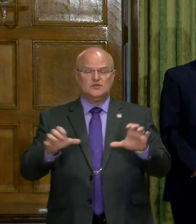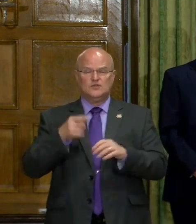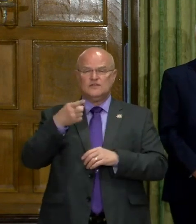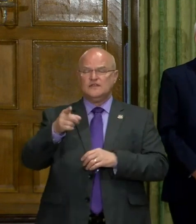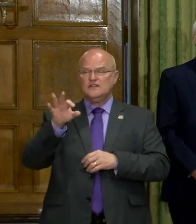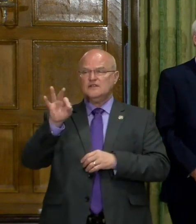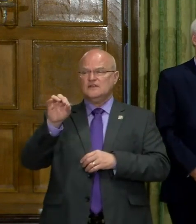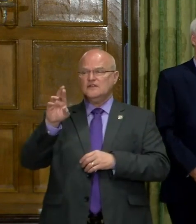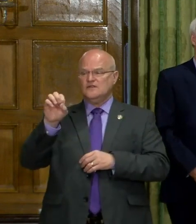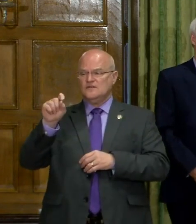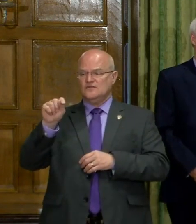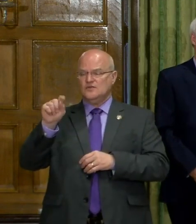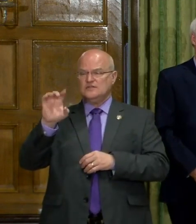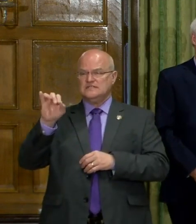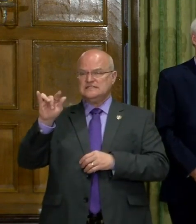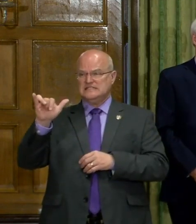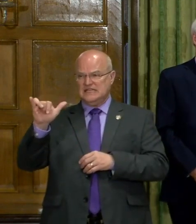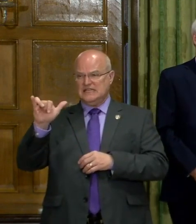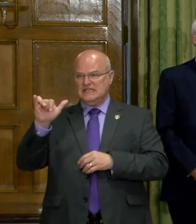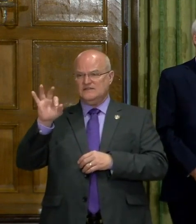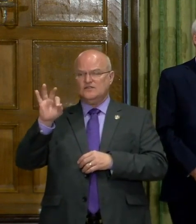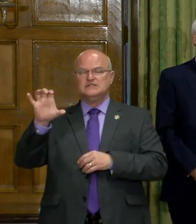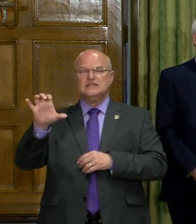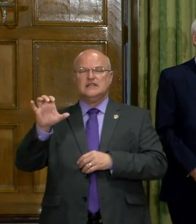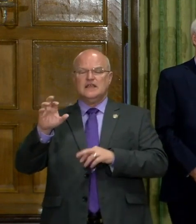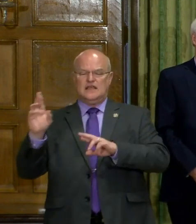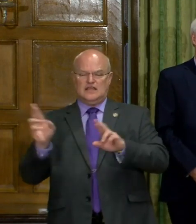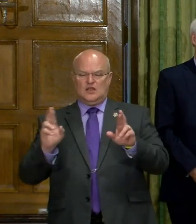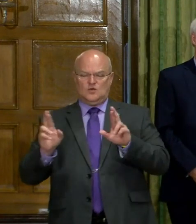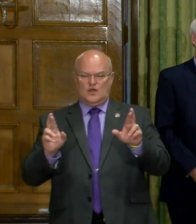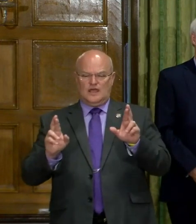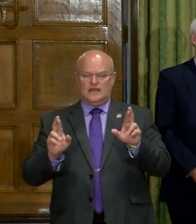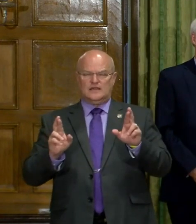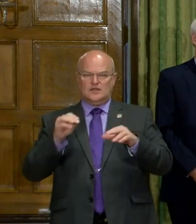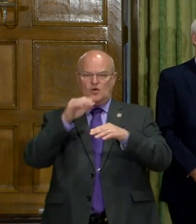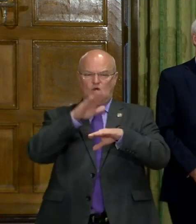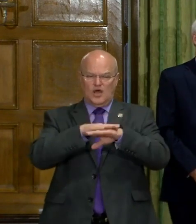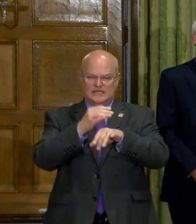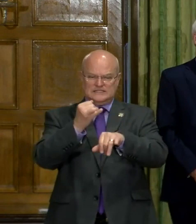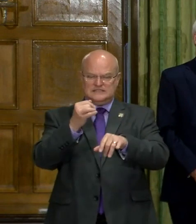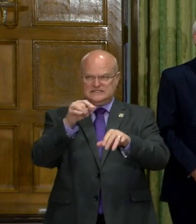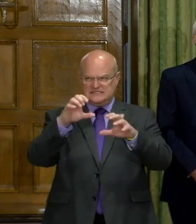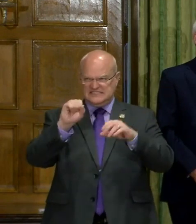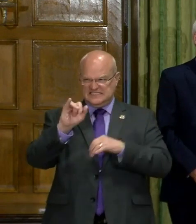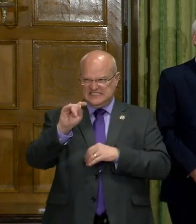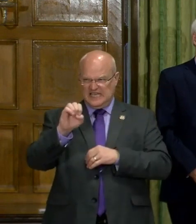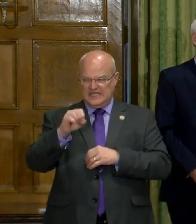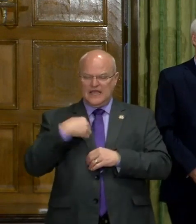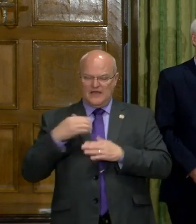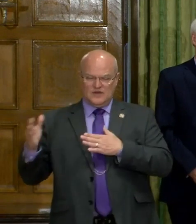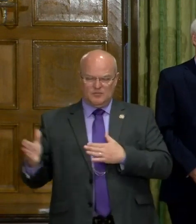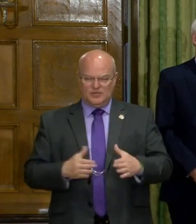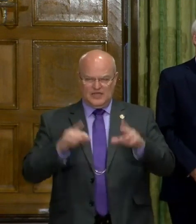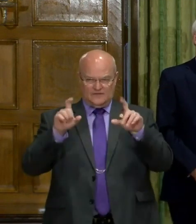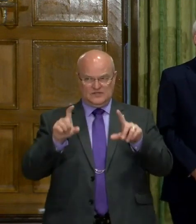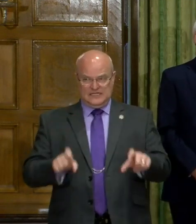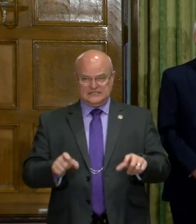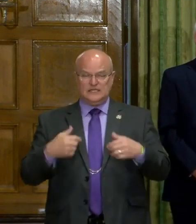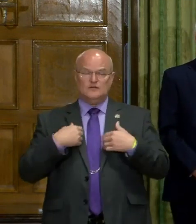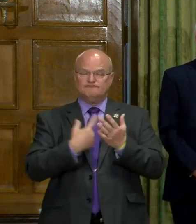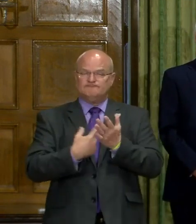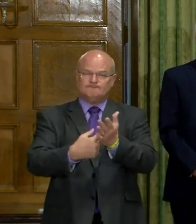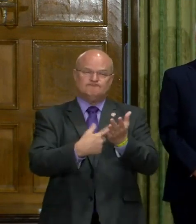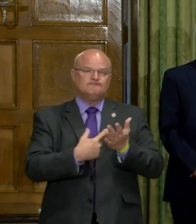do is, is prepare everything that they need to go on site because they have a plan. for testing. And, uh, we've discussed their plan